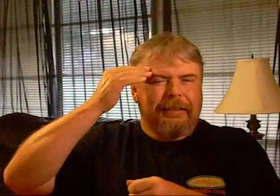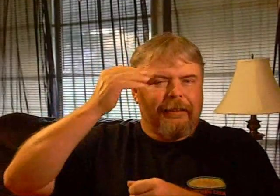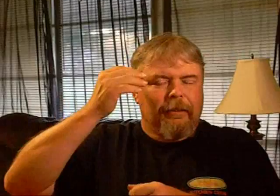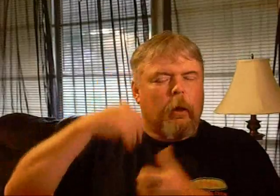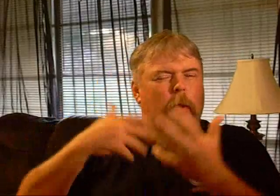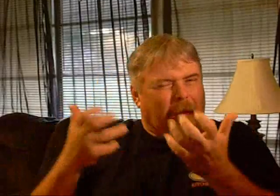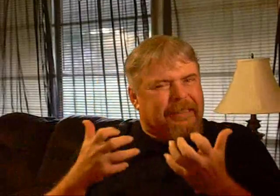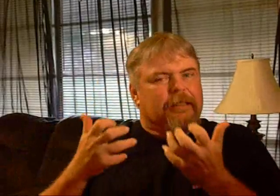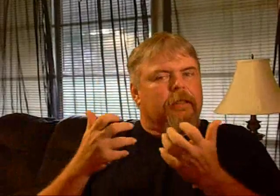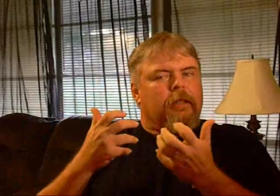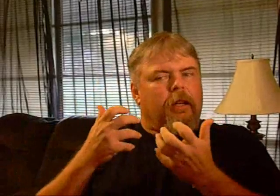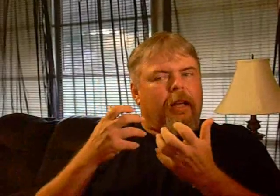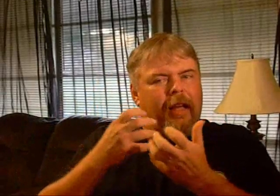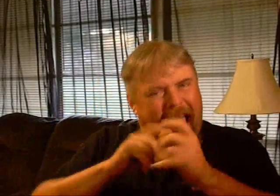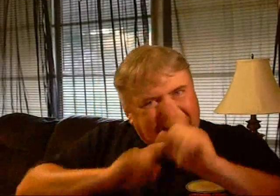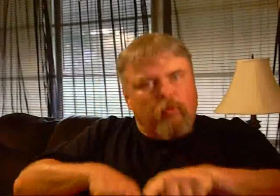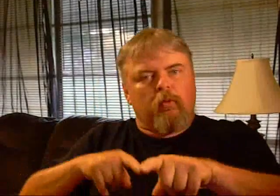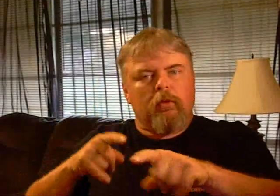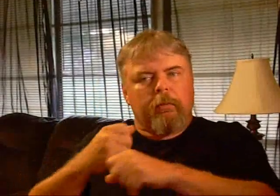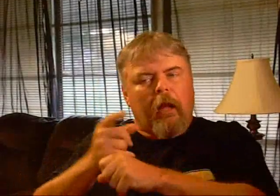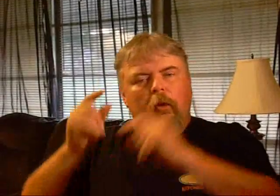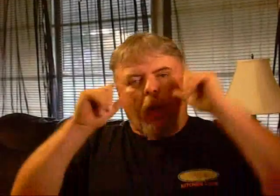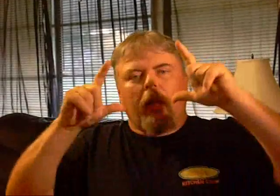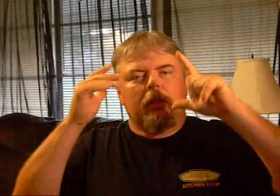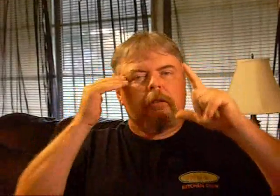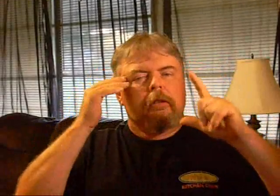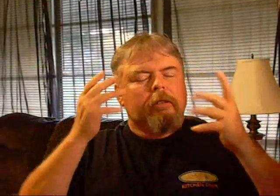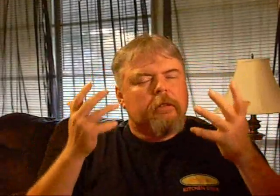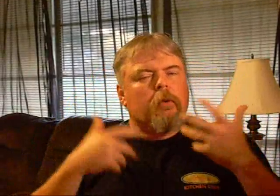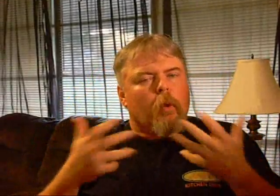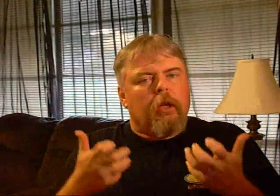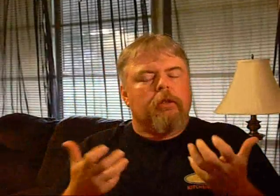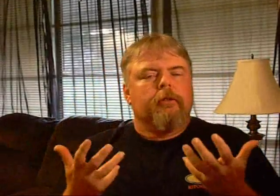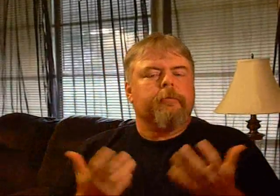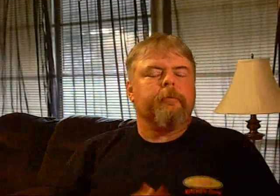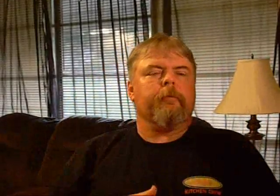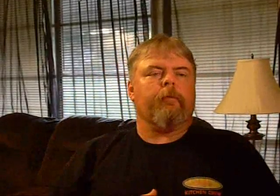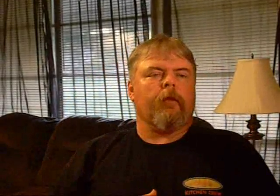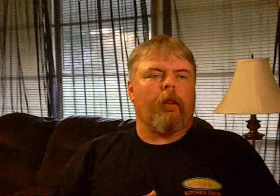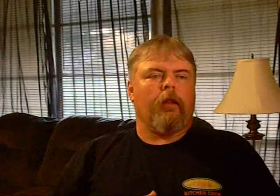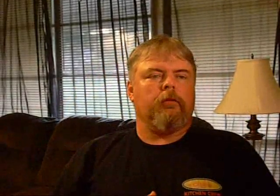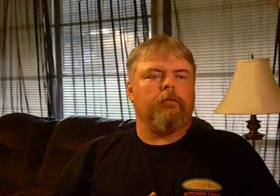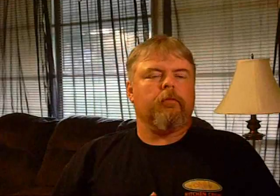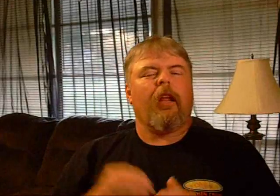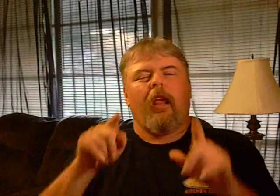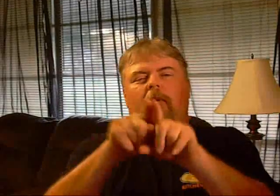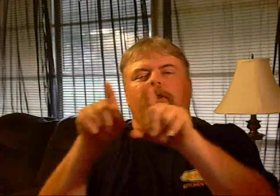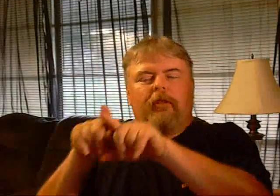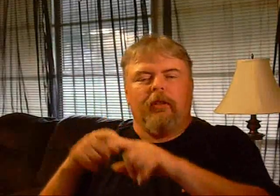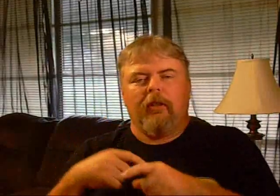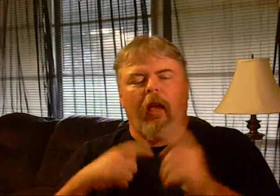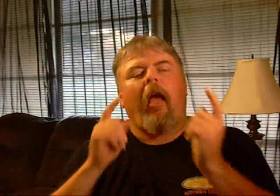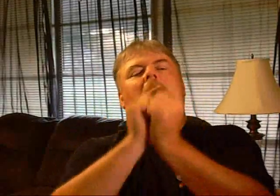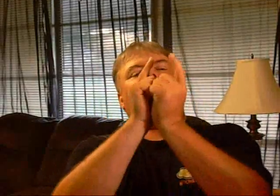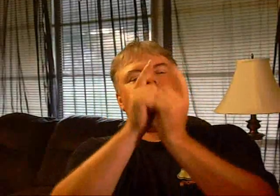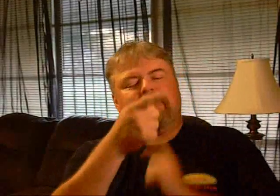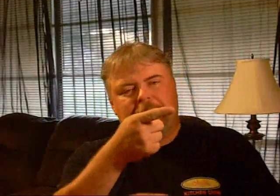been trying so hard to help you for so long. You know that. Because nobody here wants to see you die.